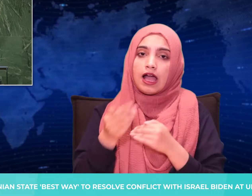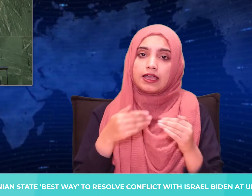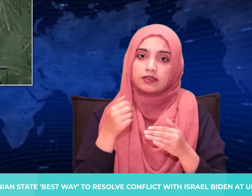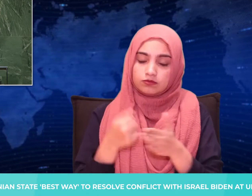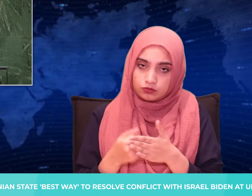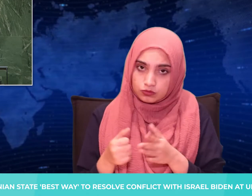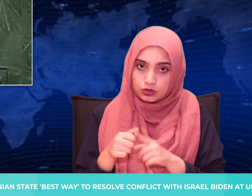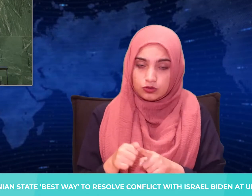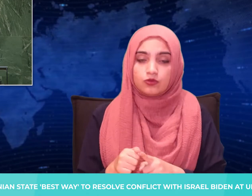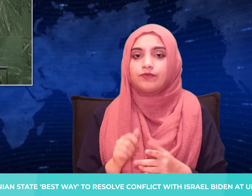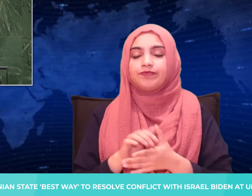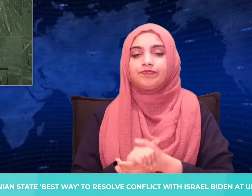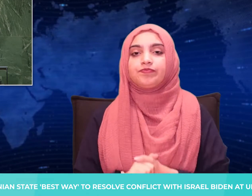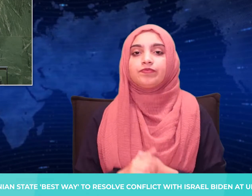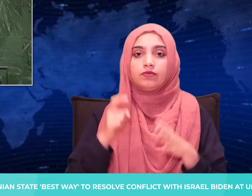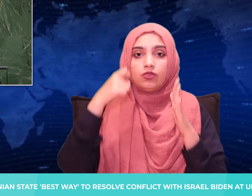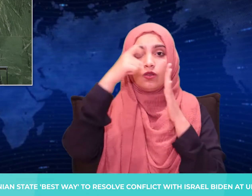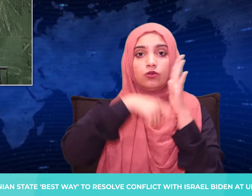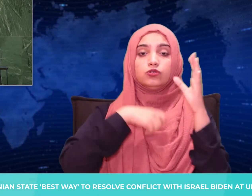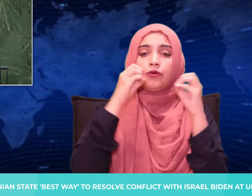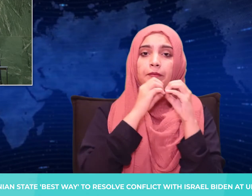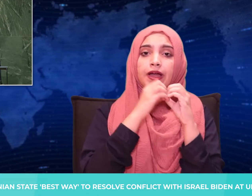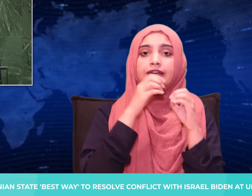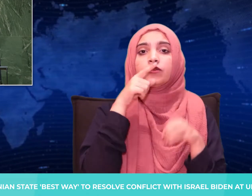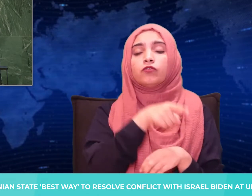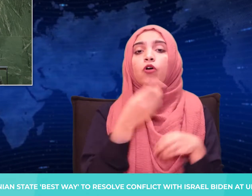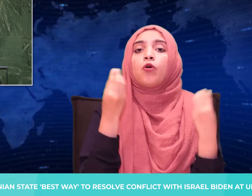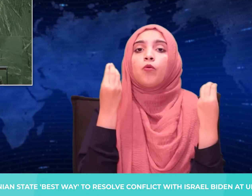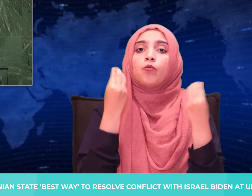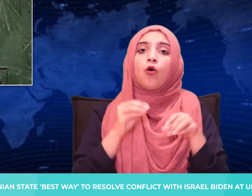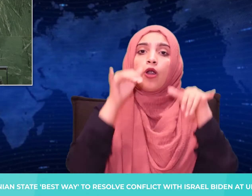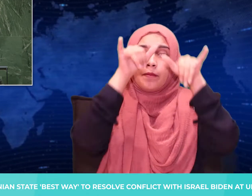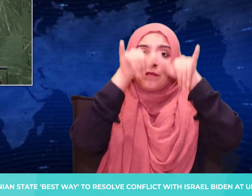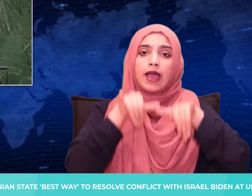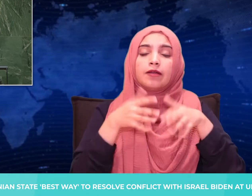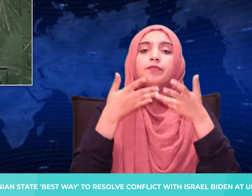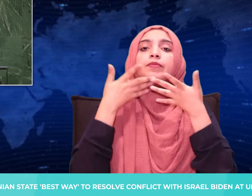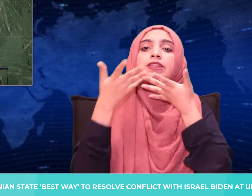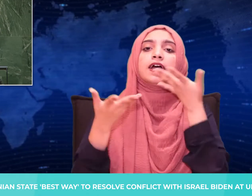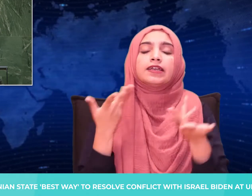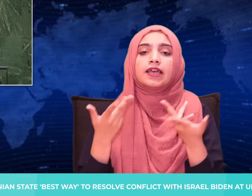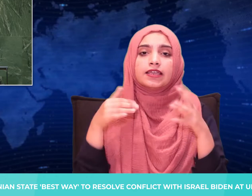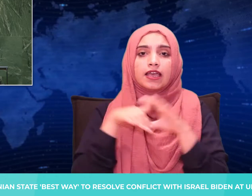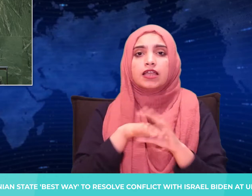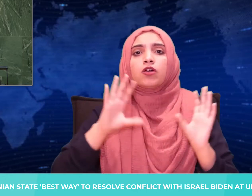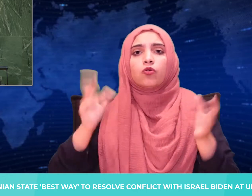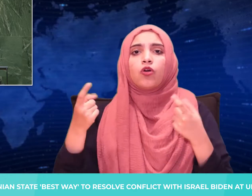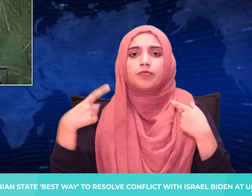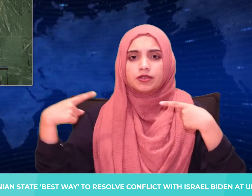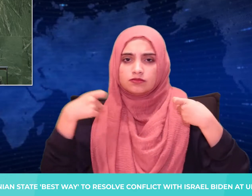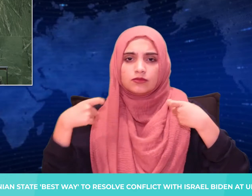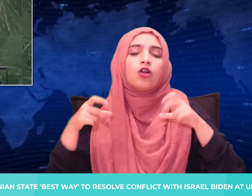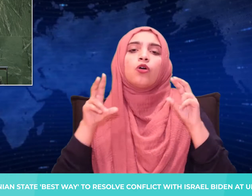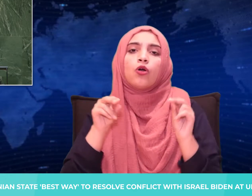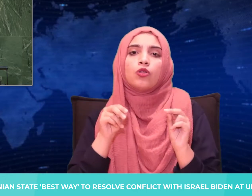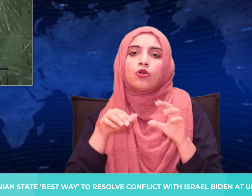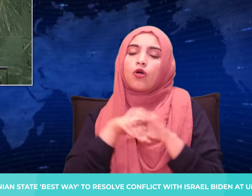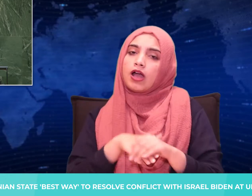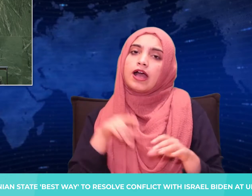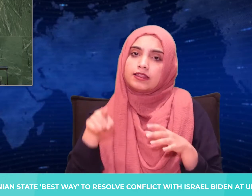Biden also mapped out a new era of vigorous competition without Cold War, promising restraint from the US